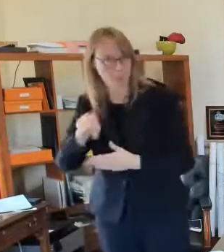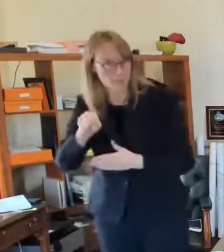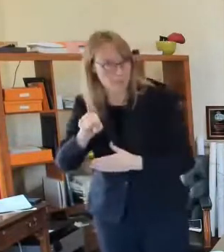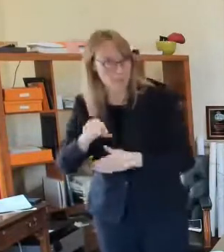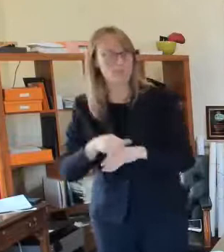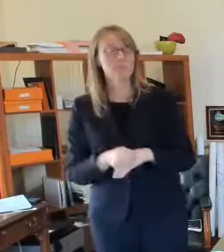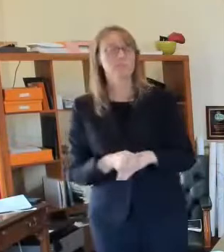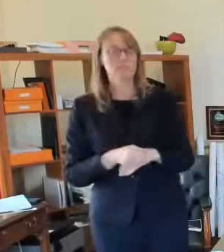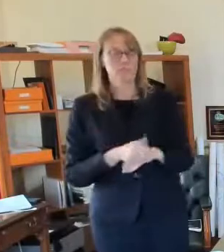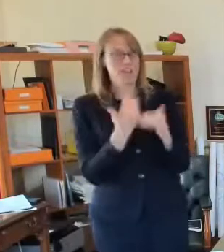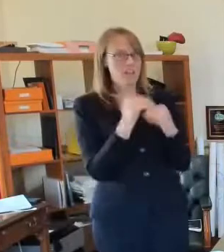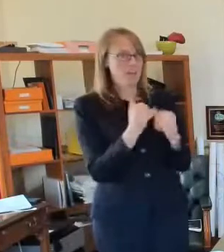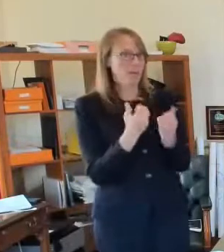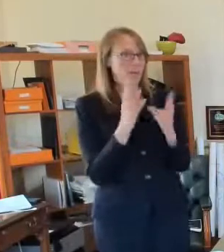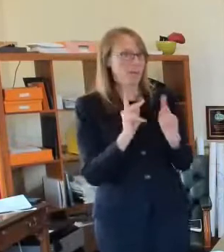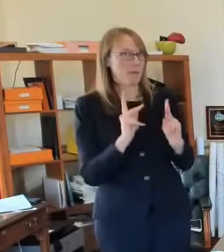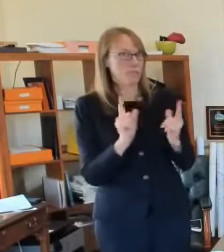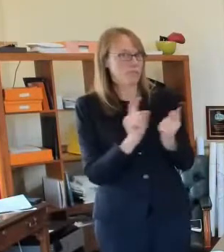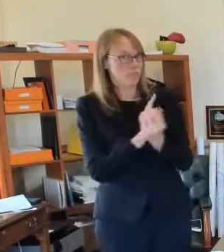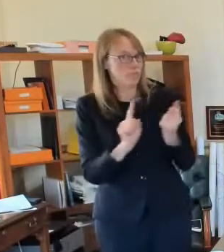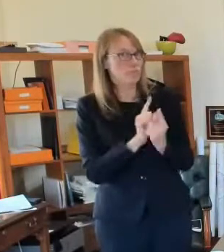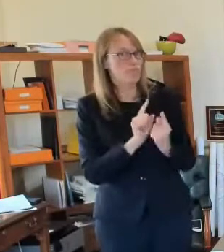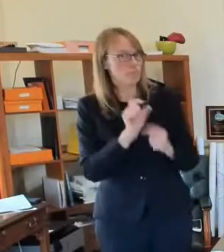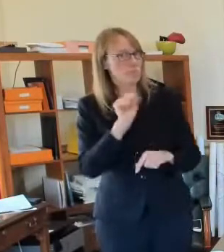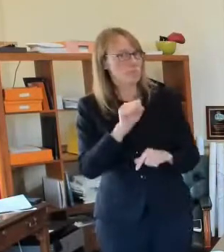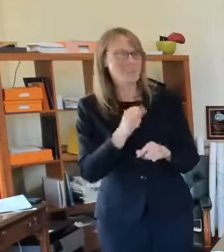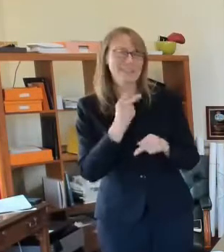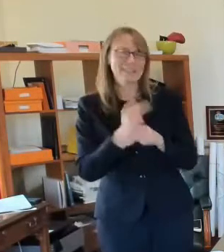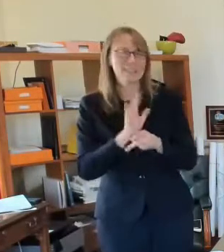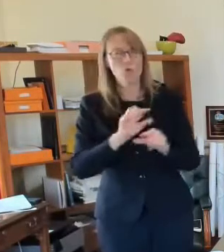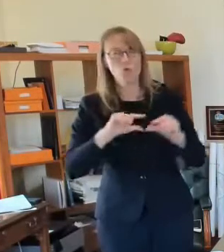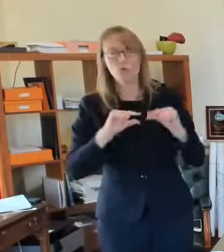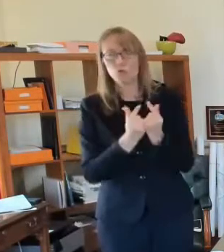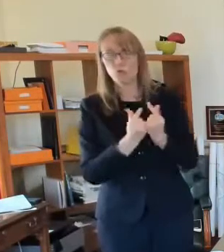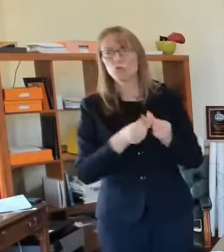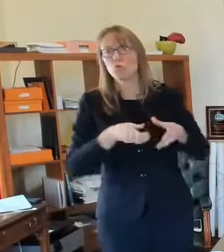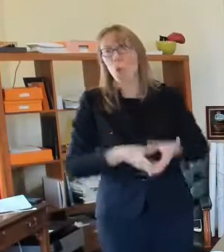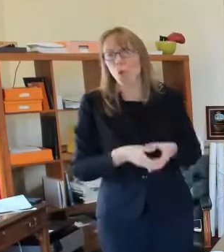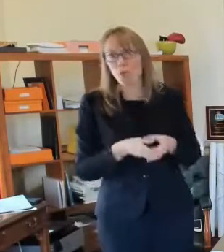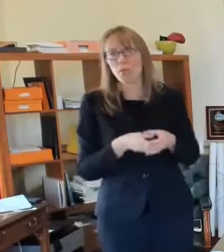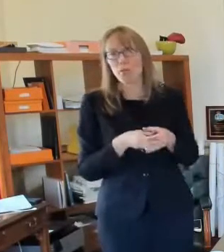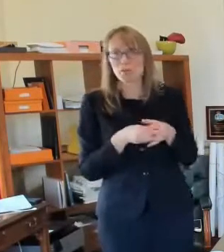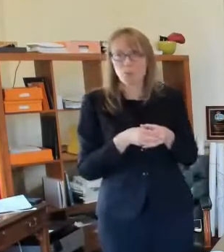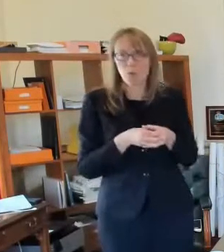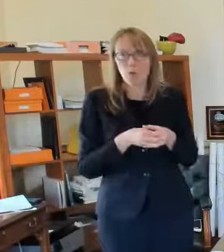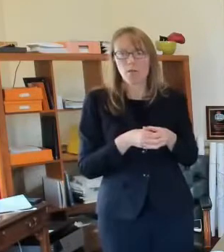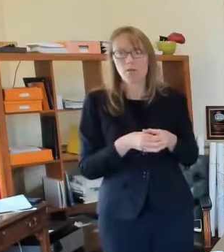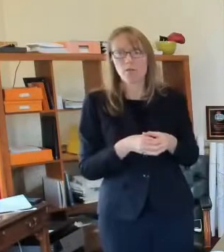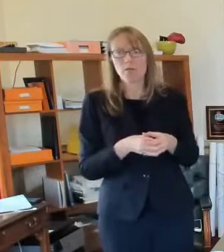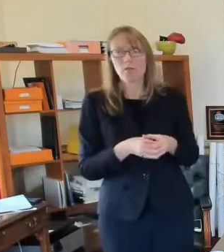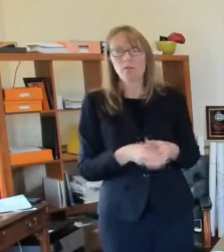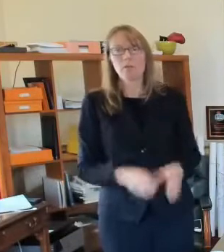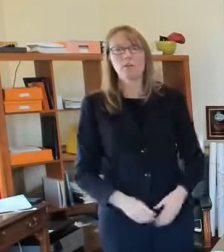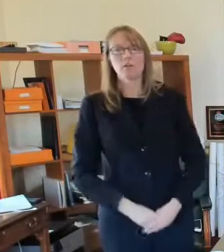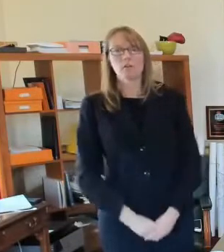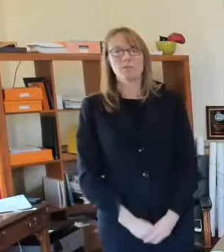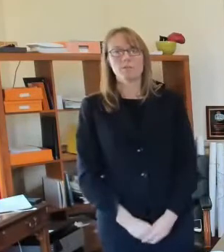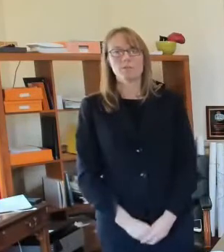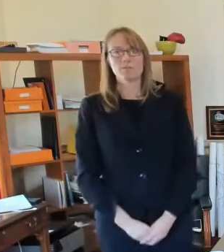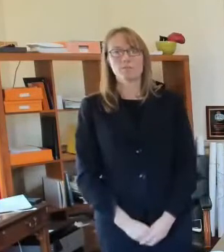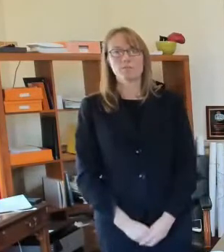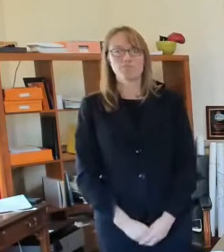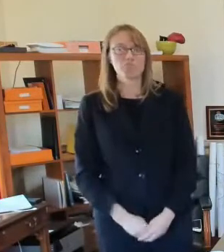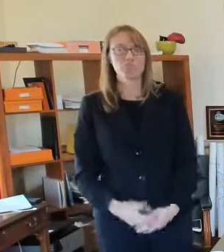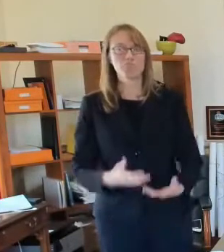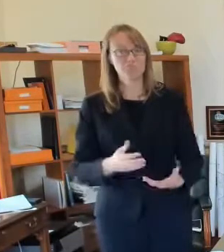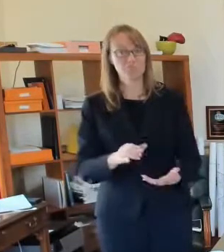to keep your group small i think those are the most important things that we've we've updated in and that's just not just based on what